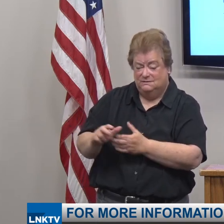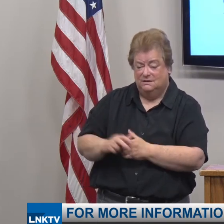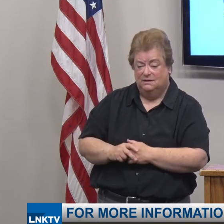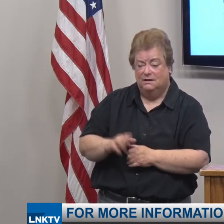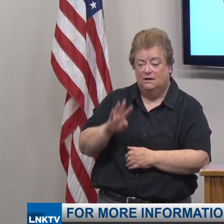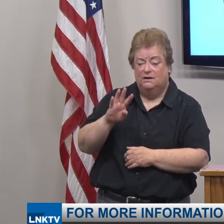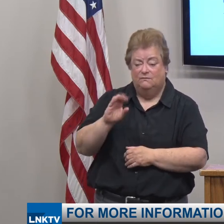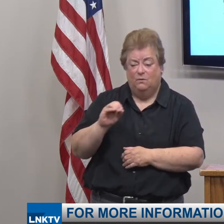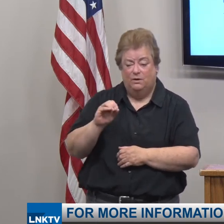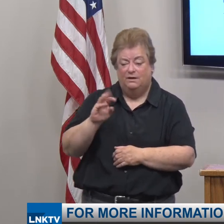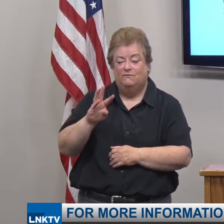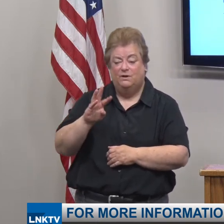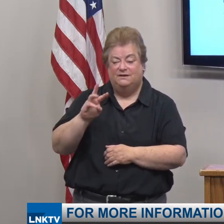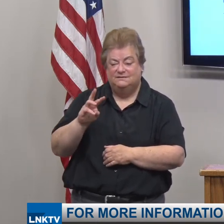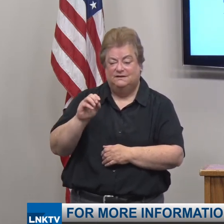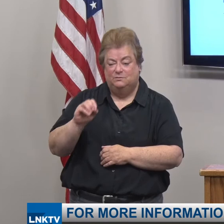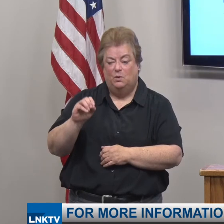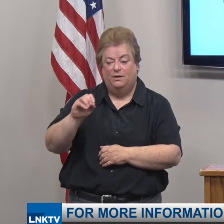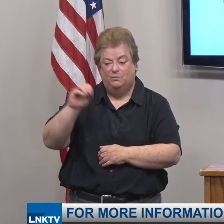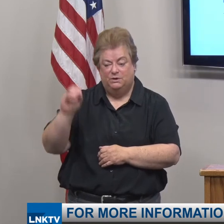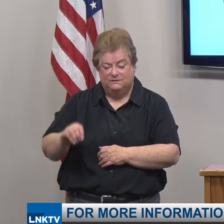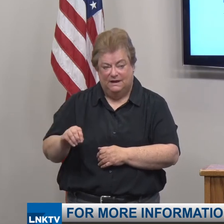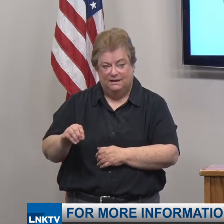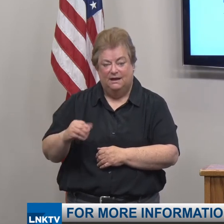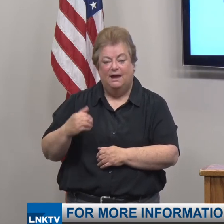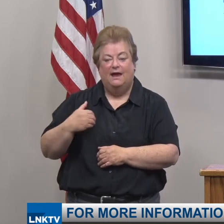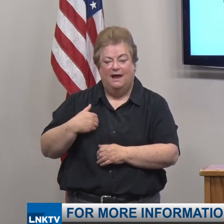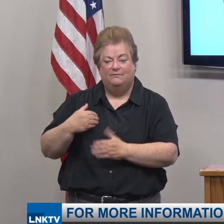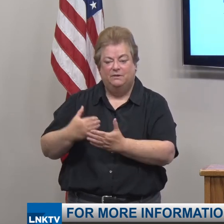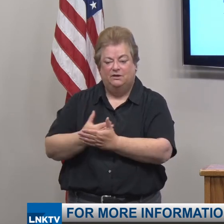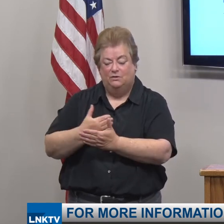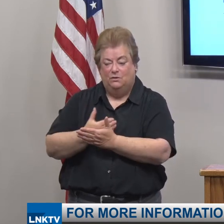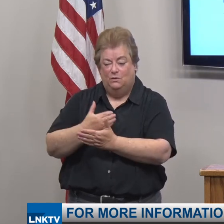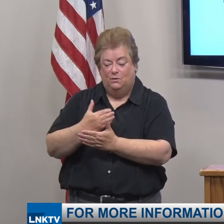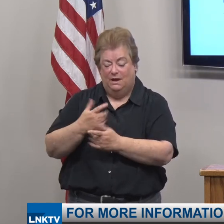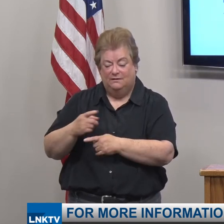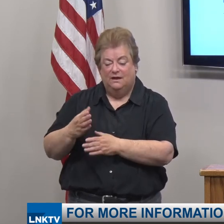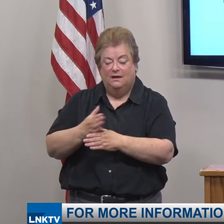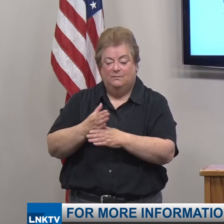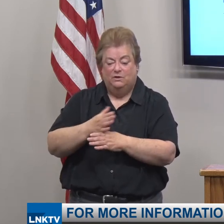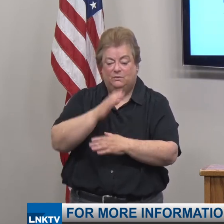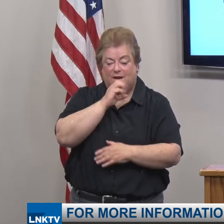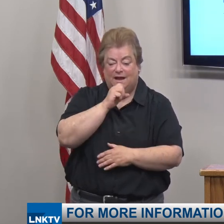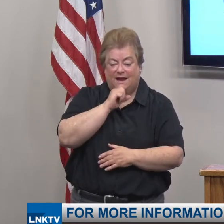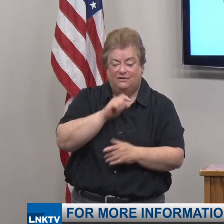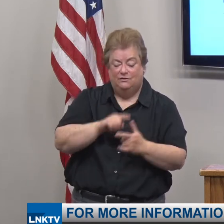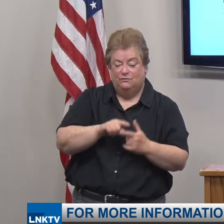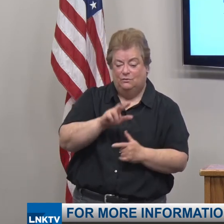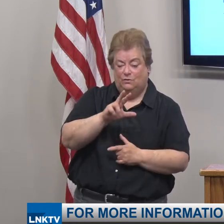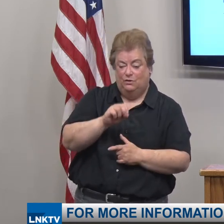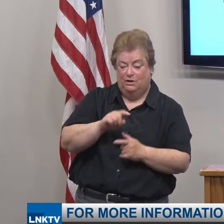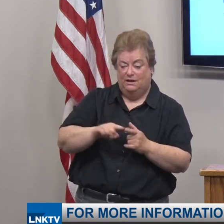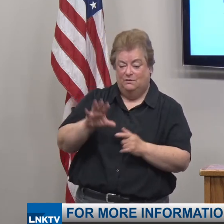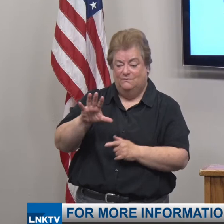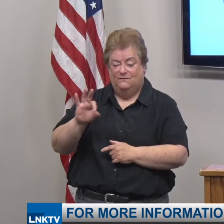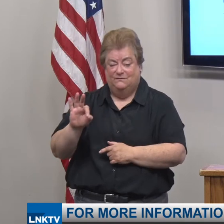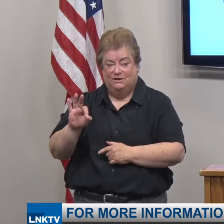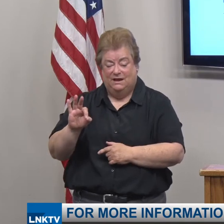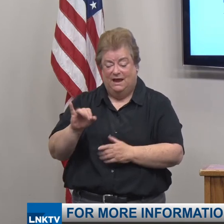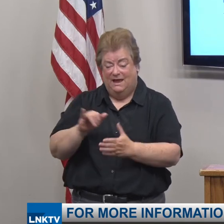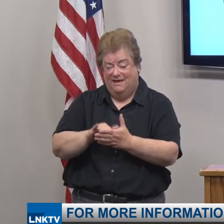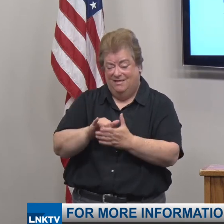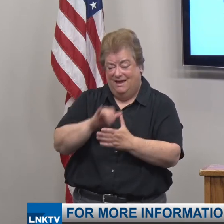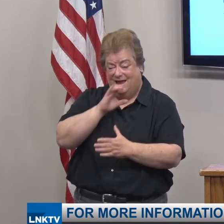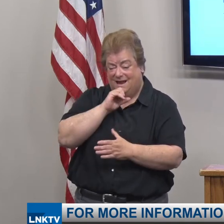40.6 percent of all new cases have been between the ages of 30 and 59. This age group